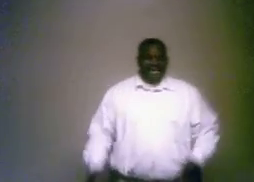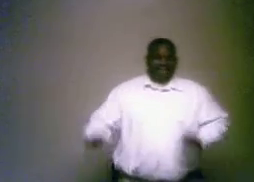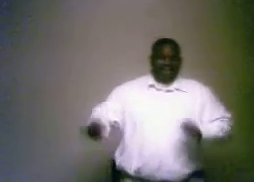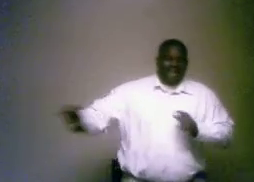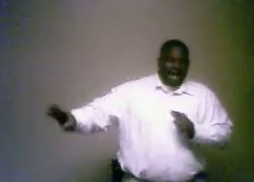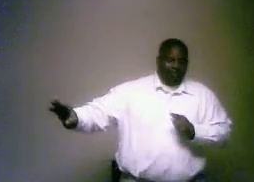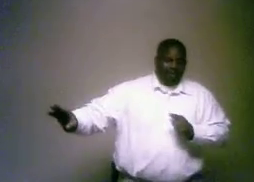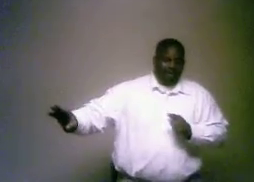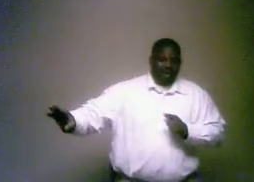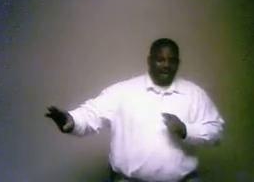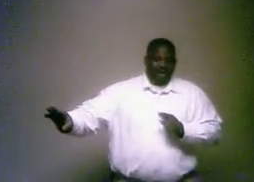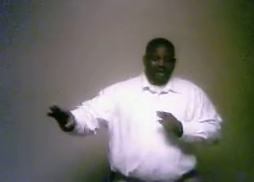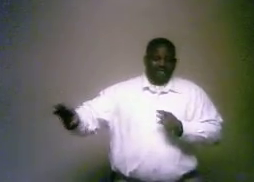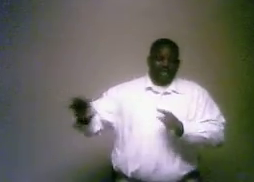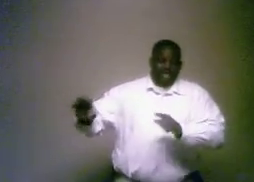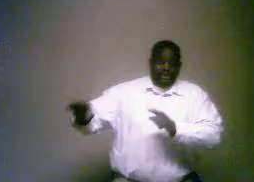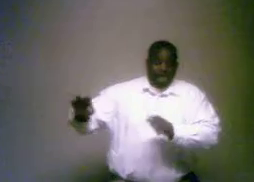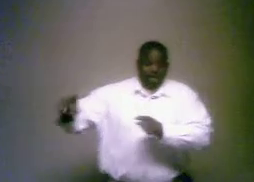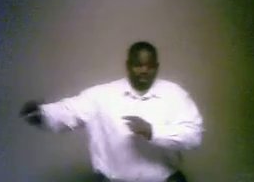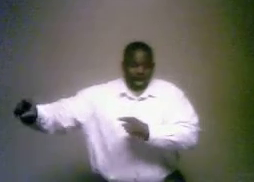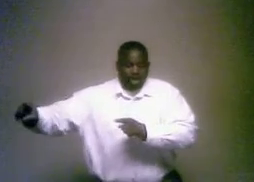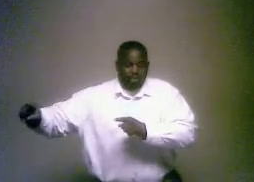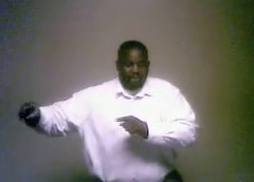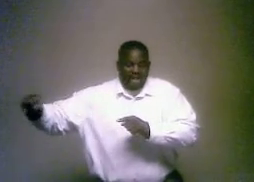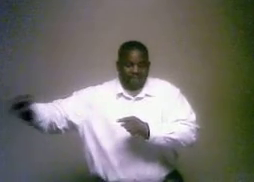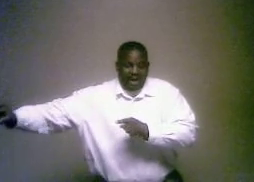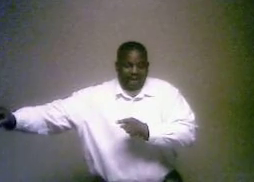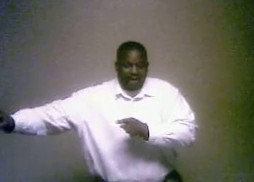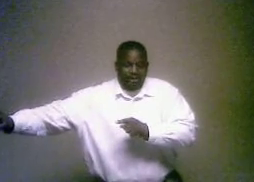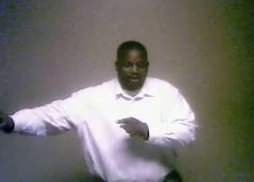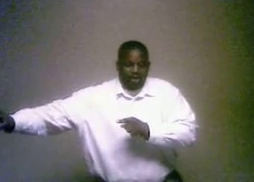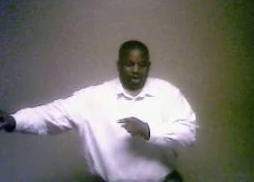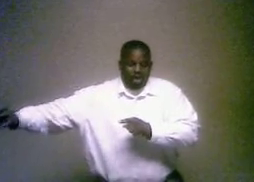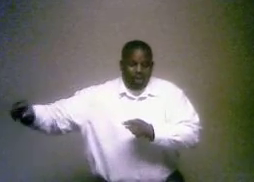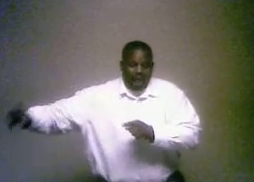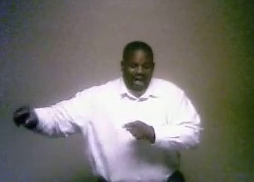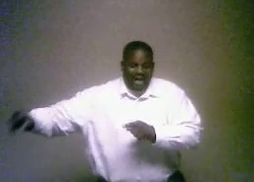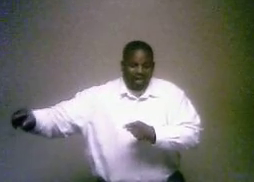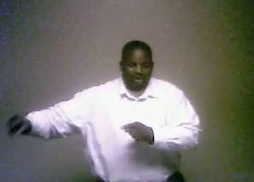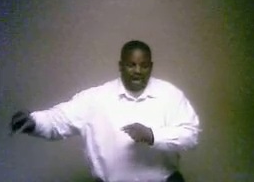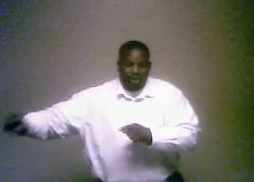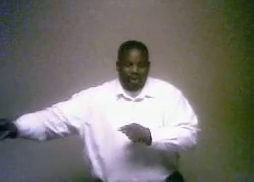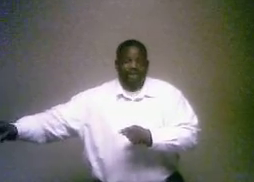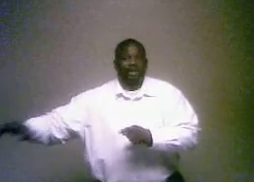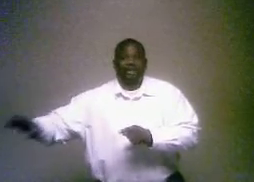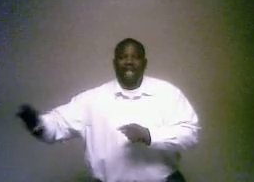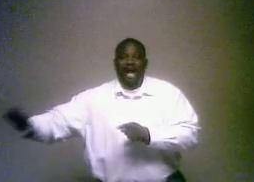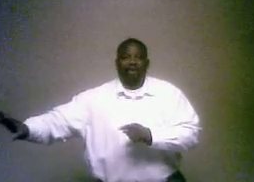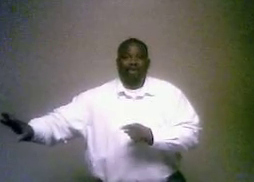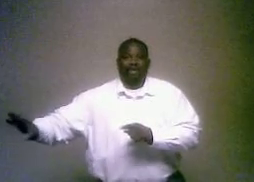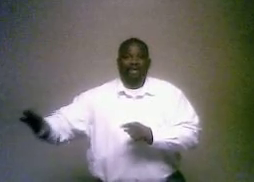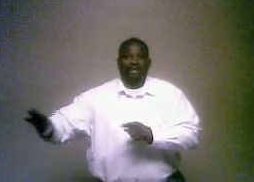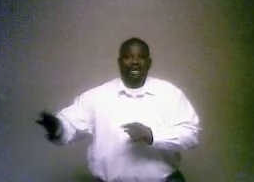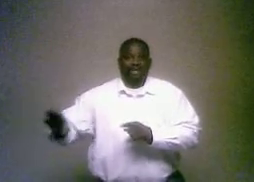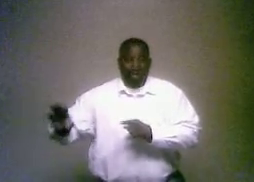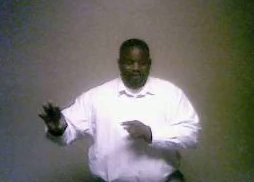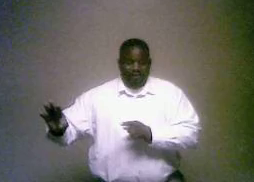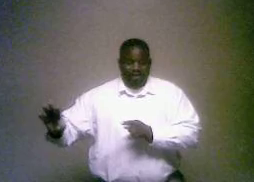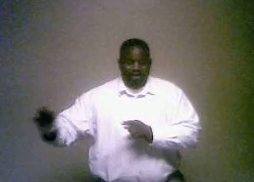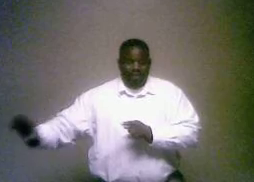unto them, these are the words which I spake unto you while I was yet with you. He died already. He's off, he's off the